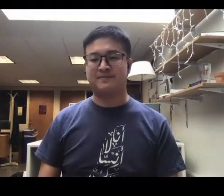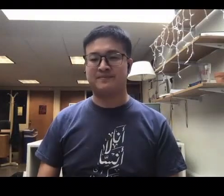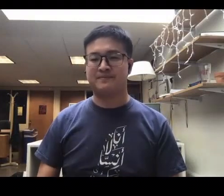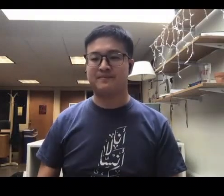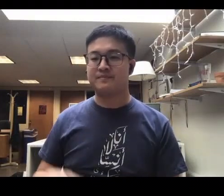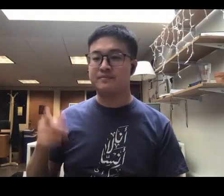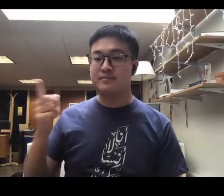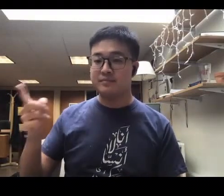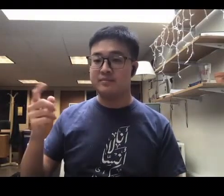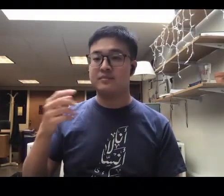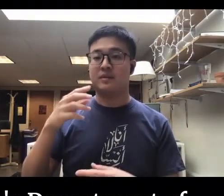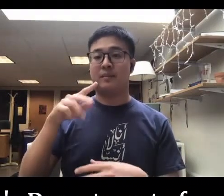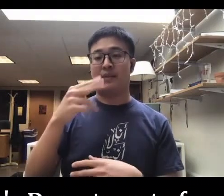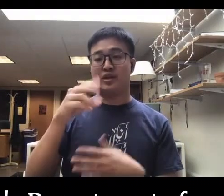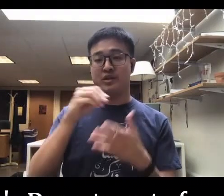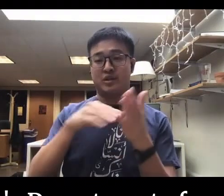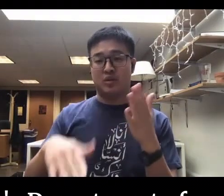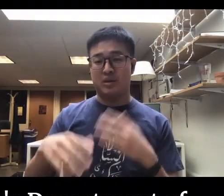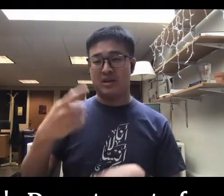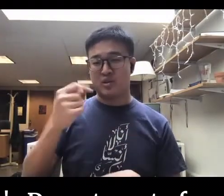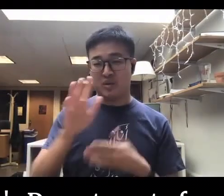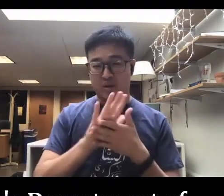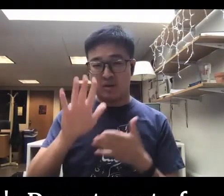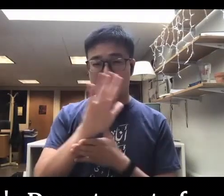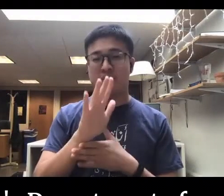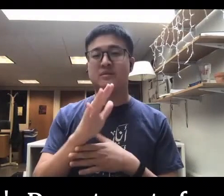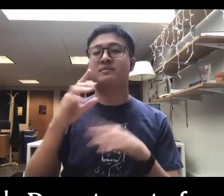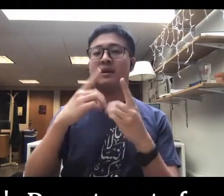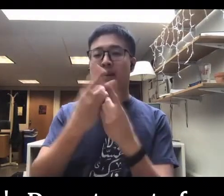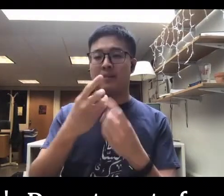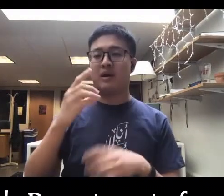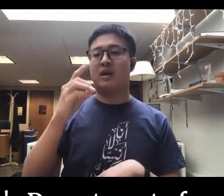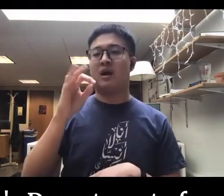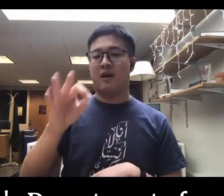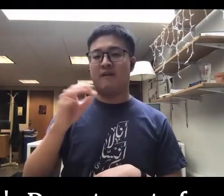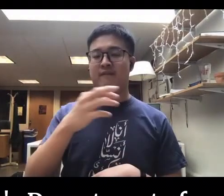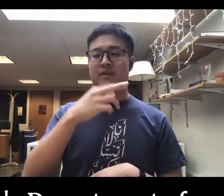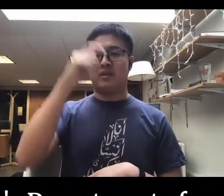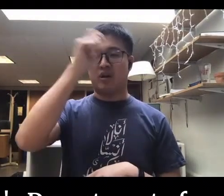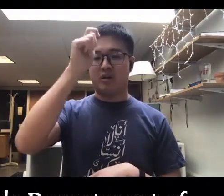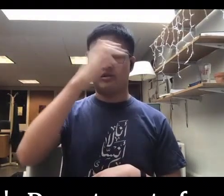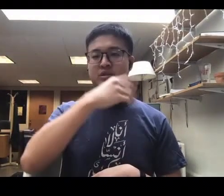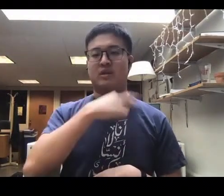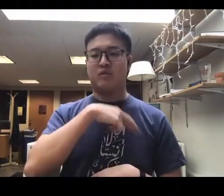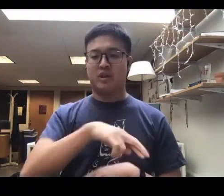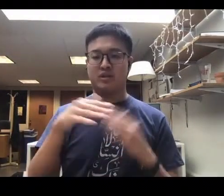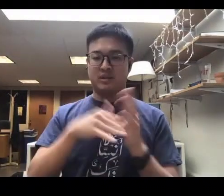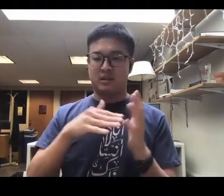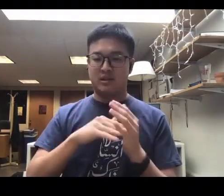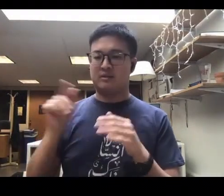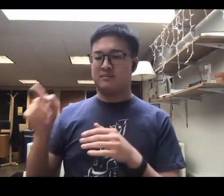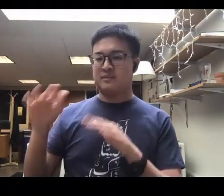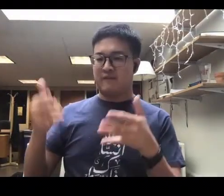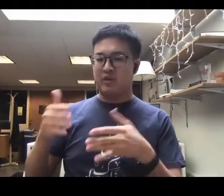Hala is a doctoral student at Georgetown University's Department of Theology and Religious Studies focusing